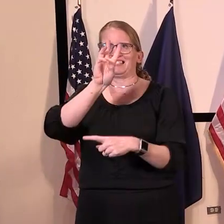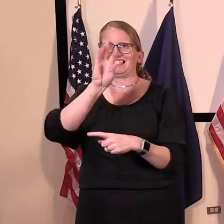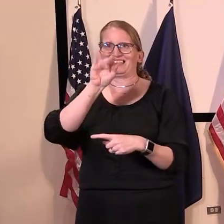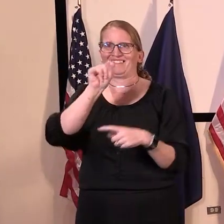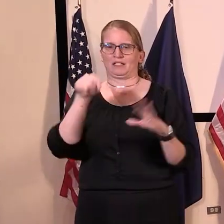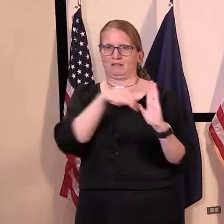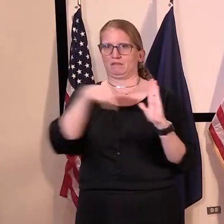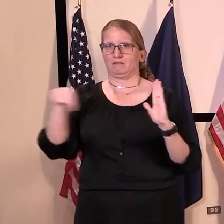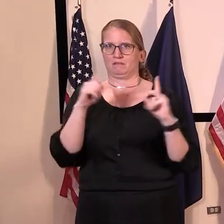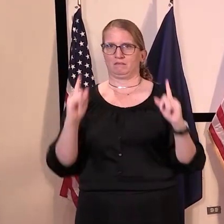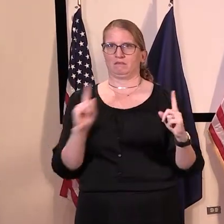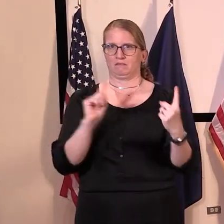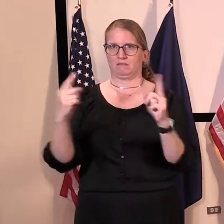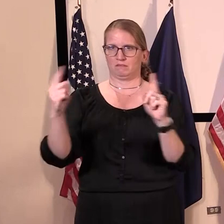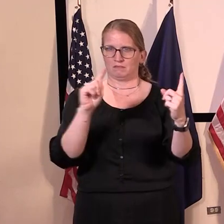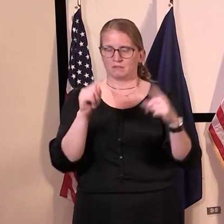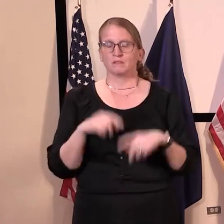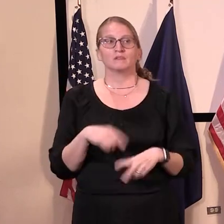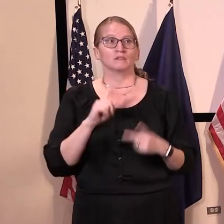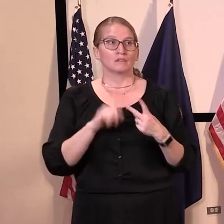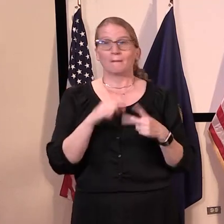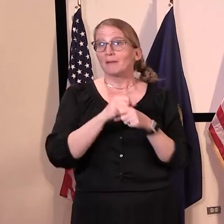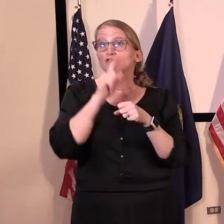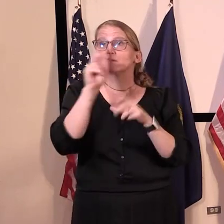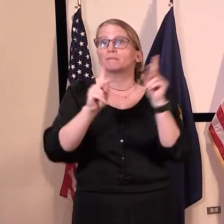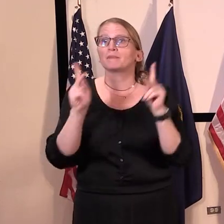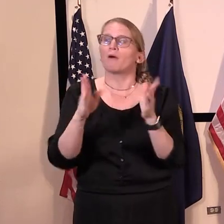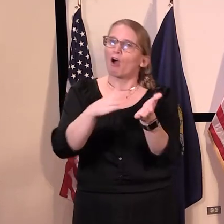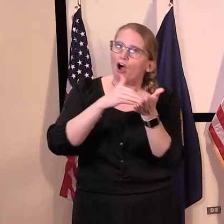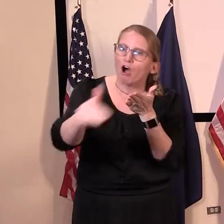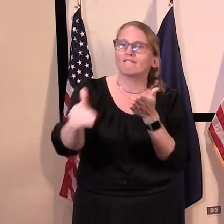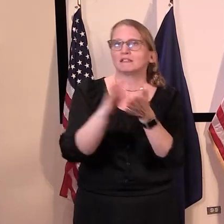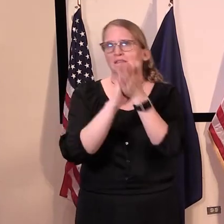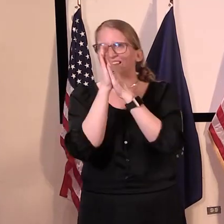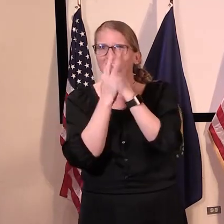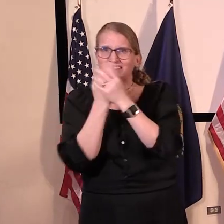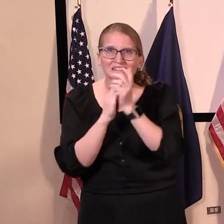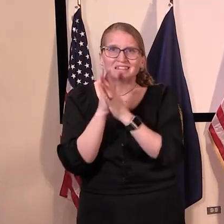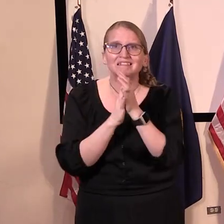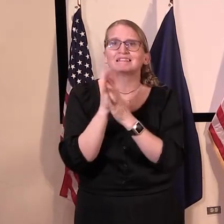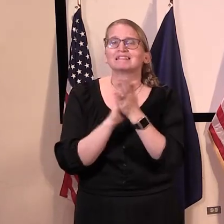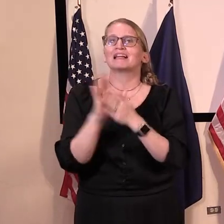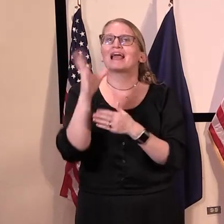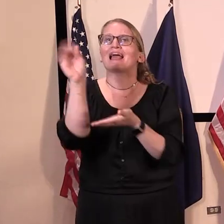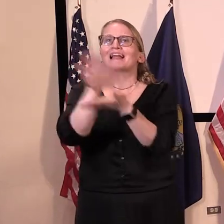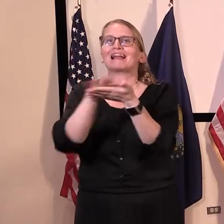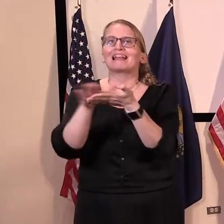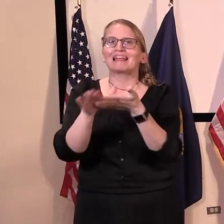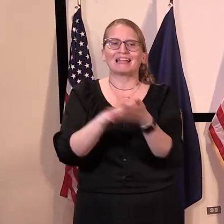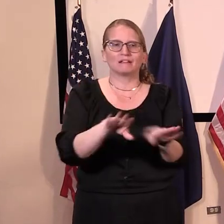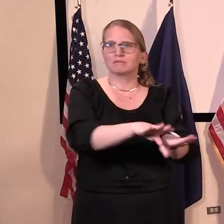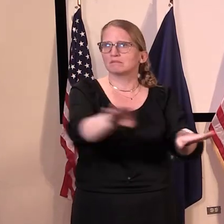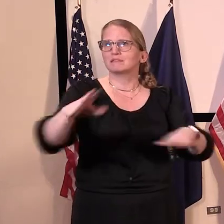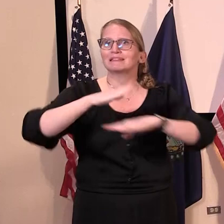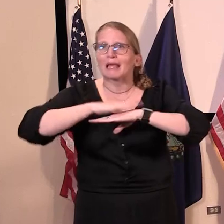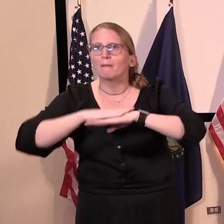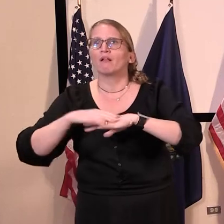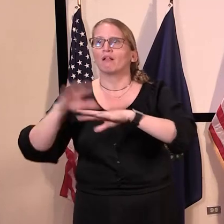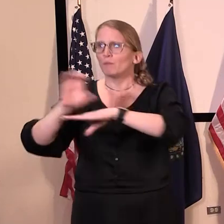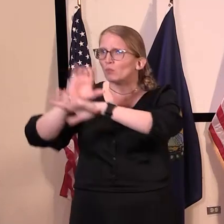requiring frequent hand washing and disinfecting of surfaces, wearing a cloth